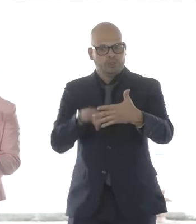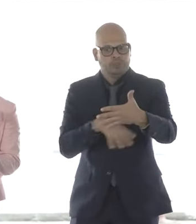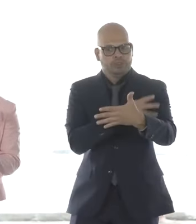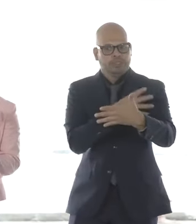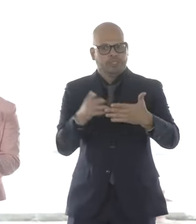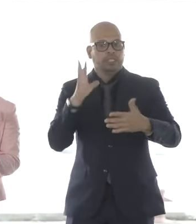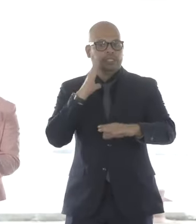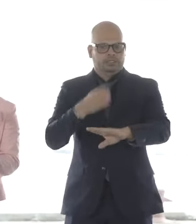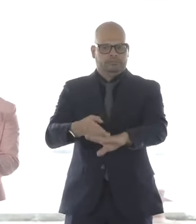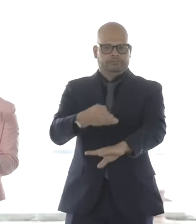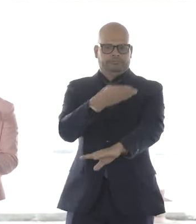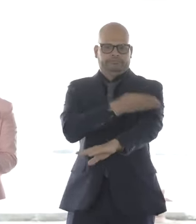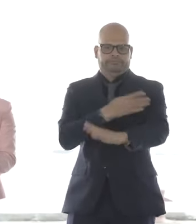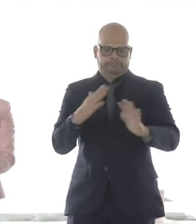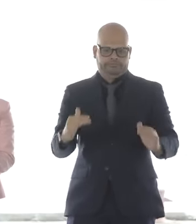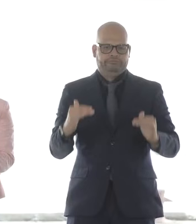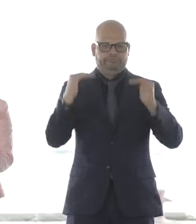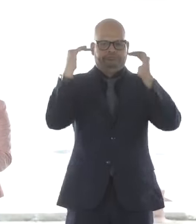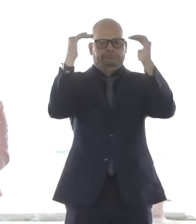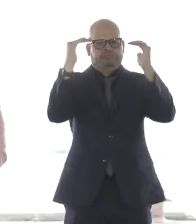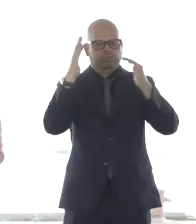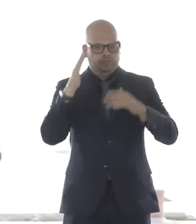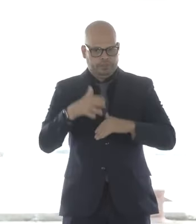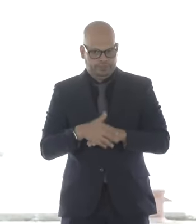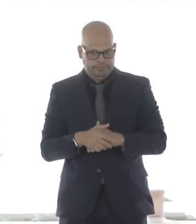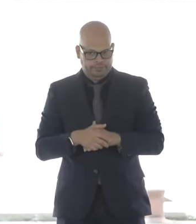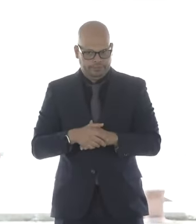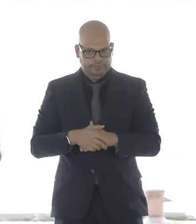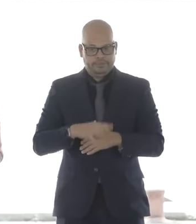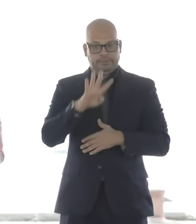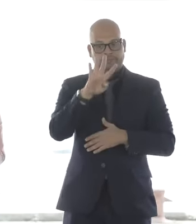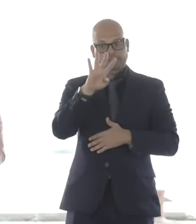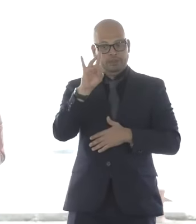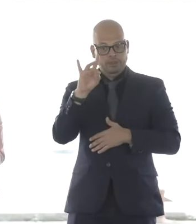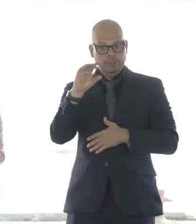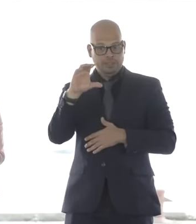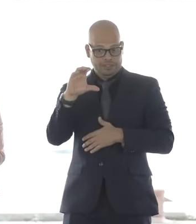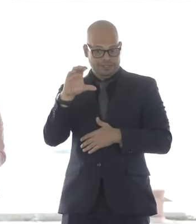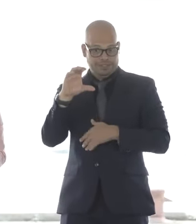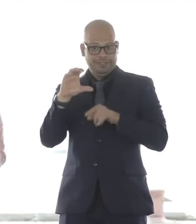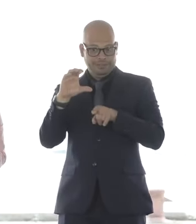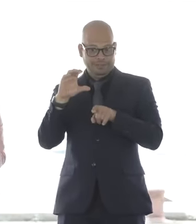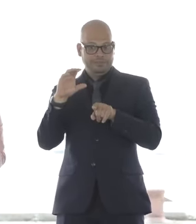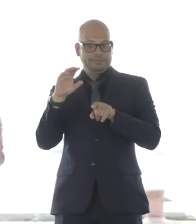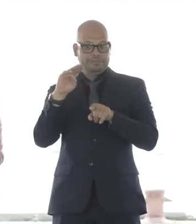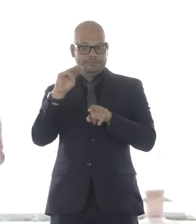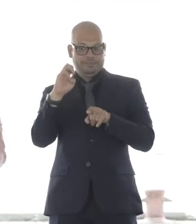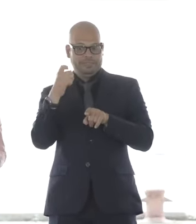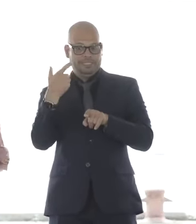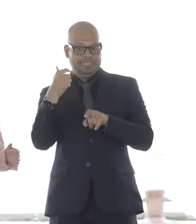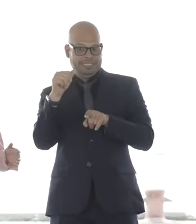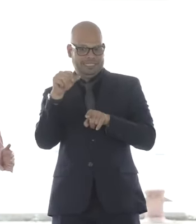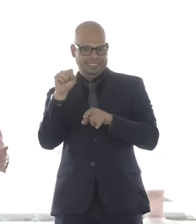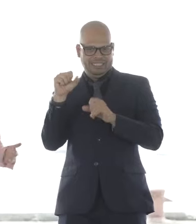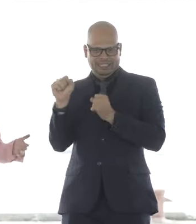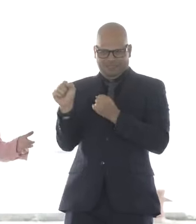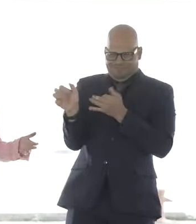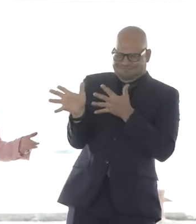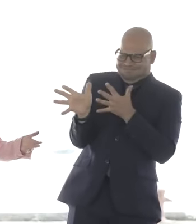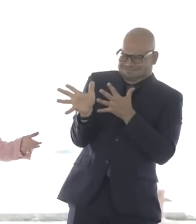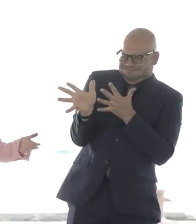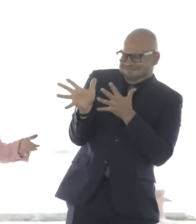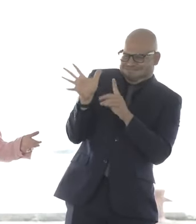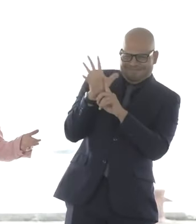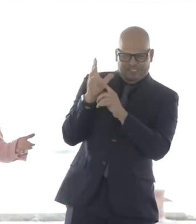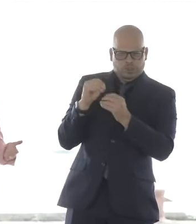,800 additional megawatts in offshore wind. So, you know, we always like to play offense, and that's a great thing. That's on